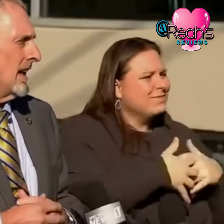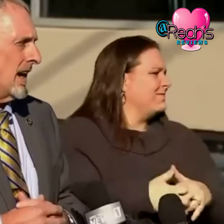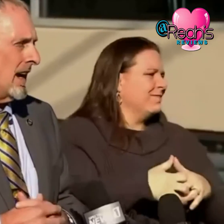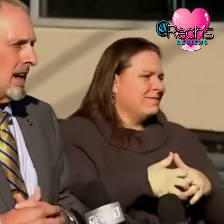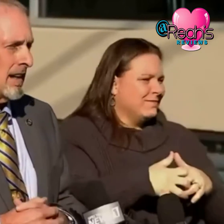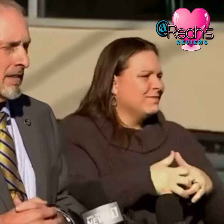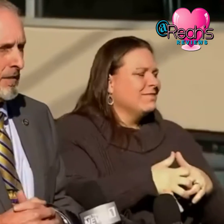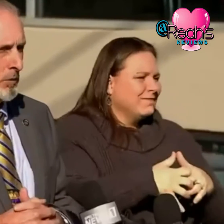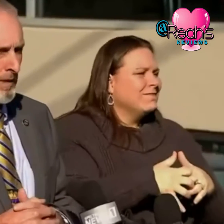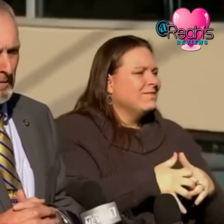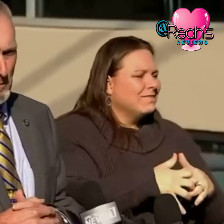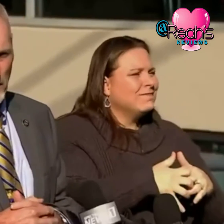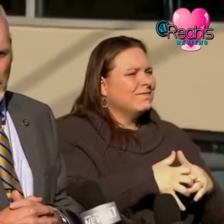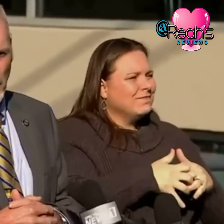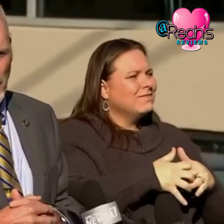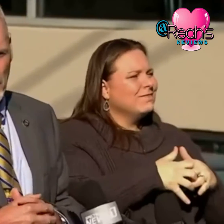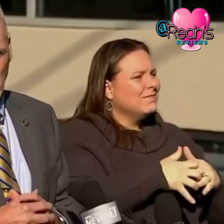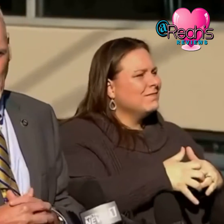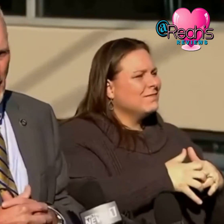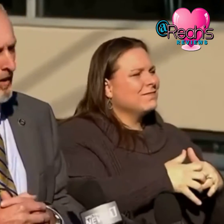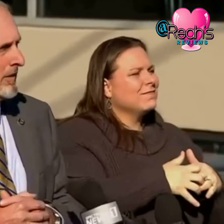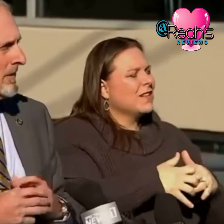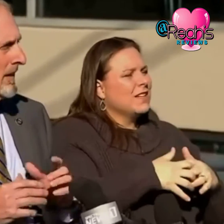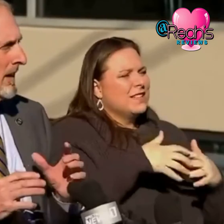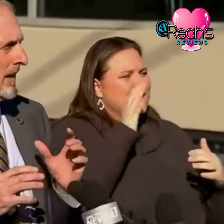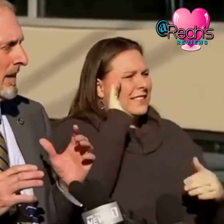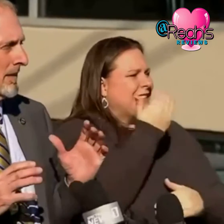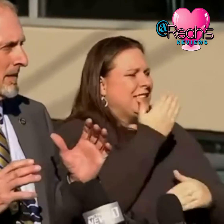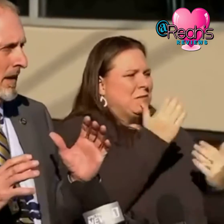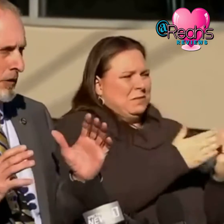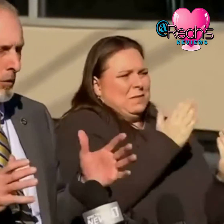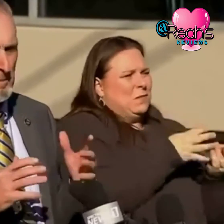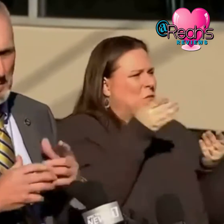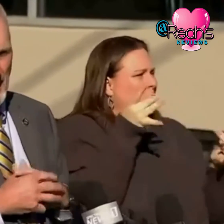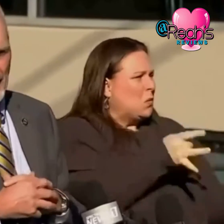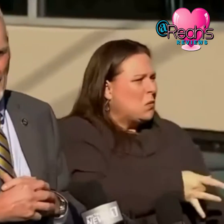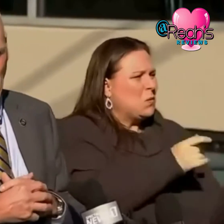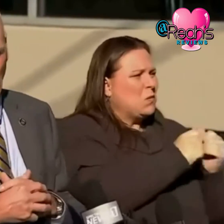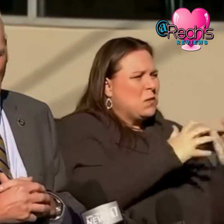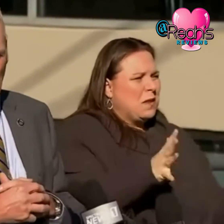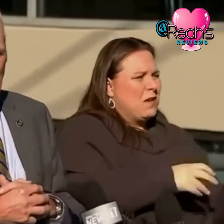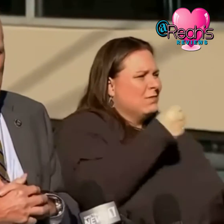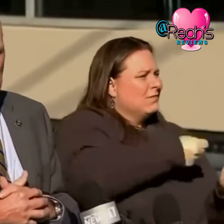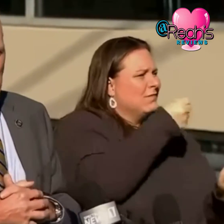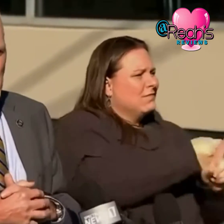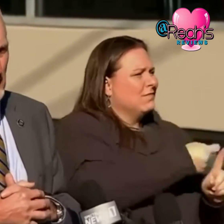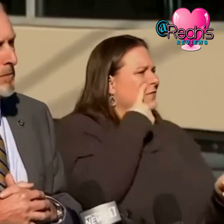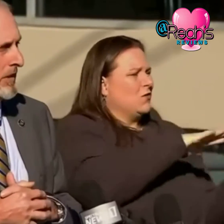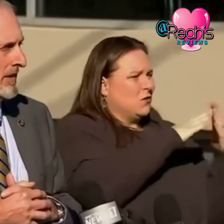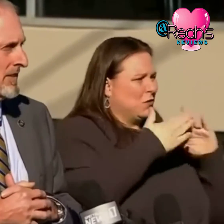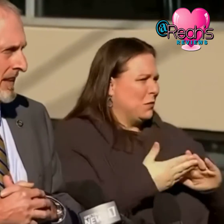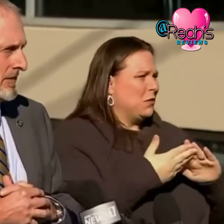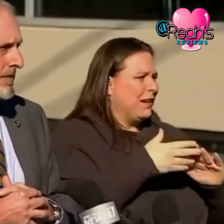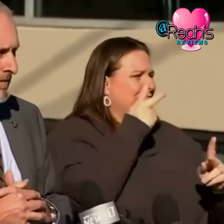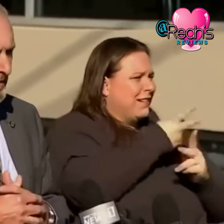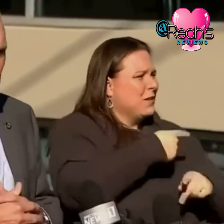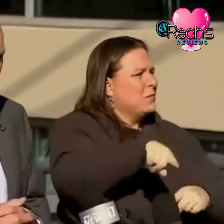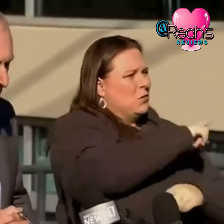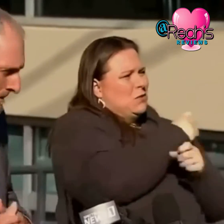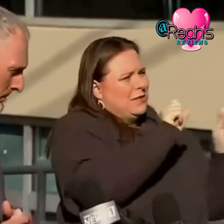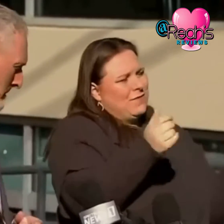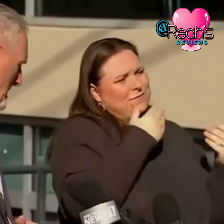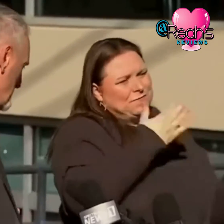uh with with no effort at all uh and no impact uh hopefully keeping the community safe